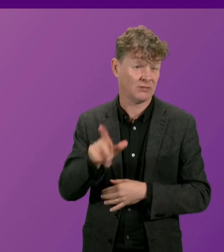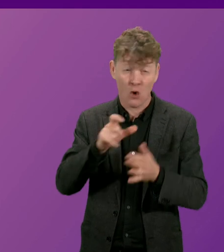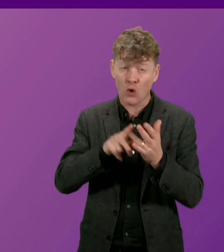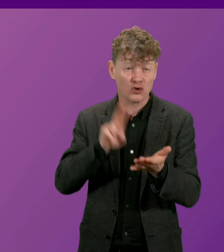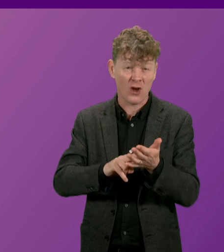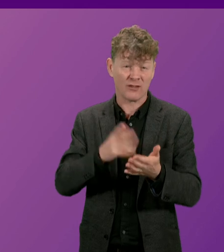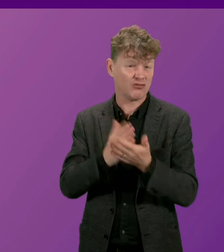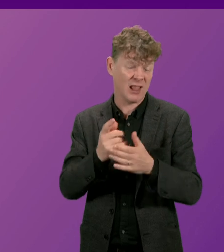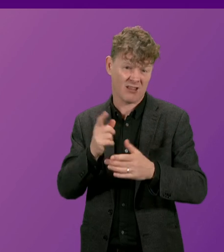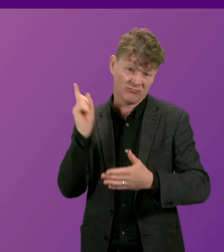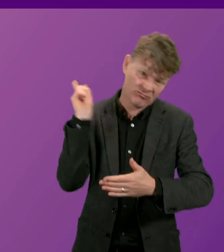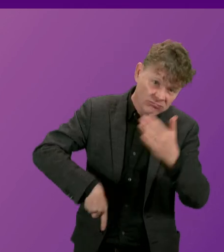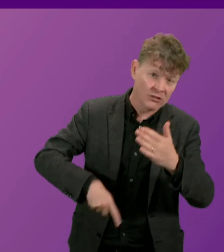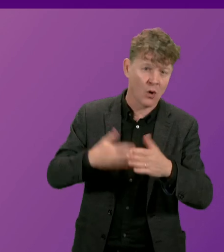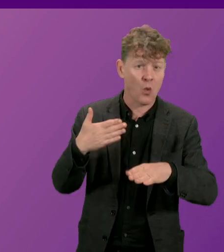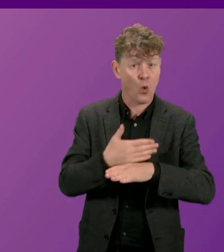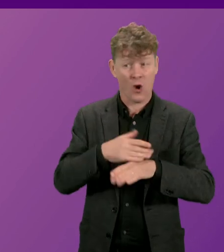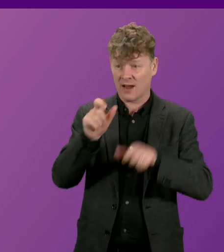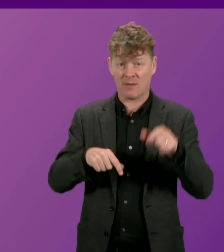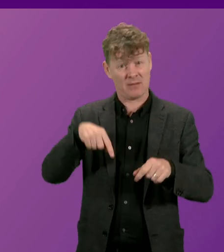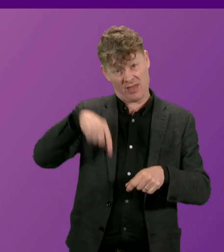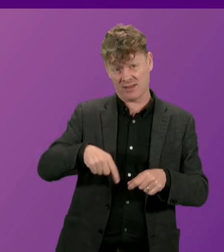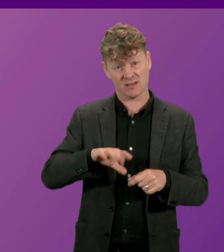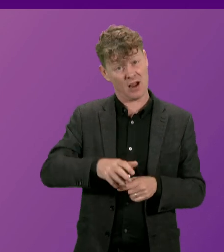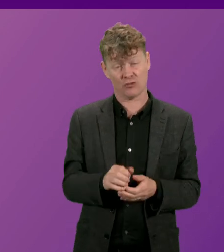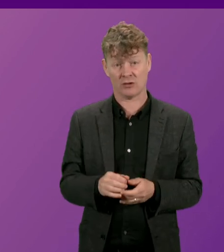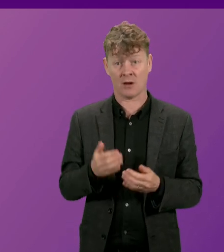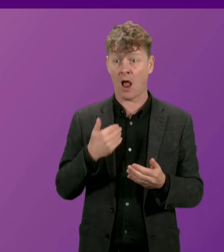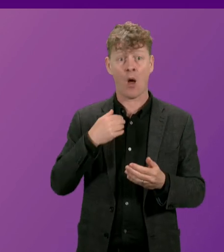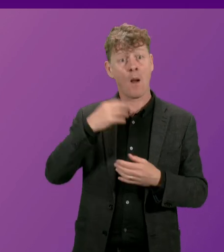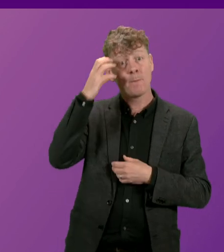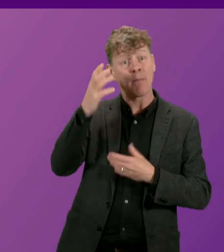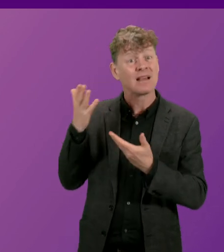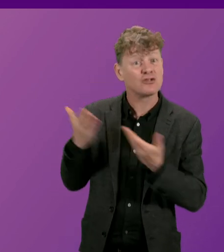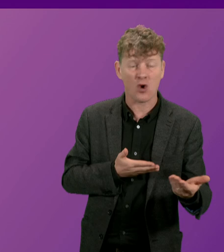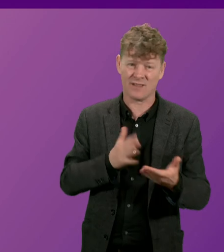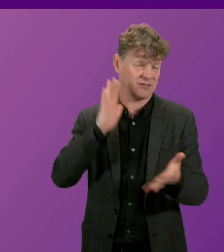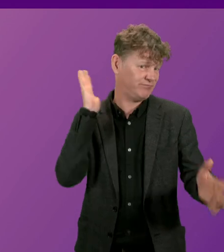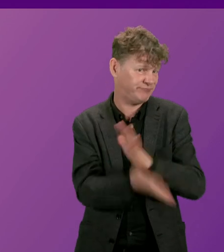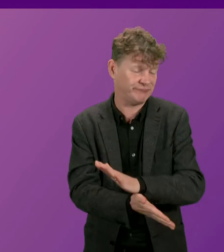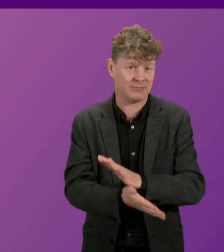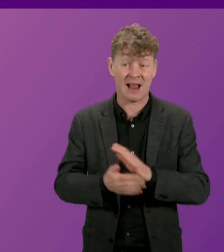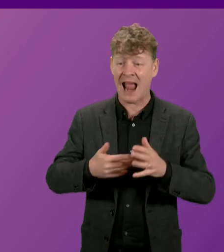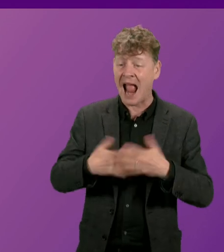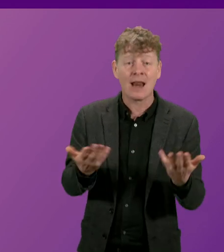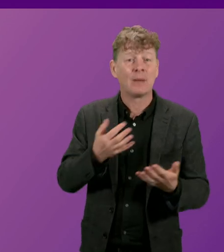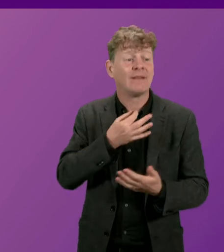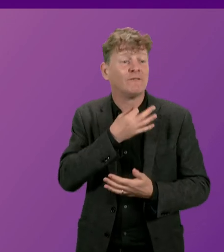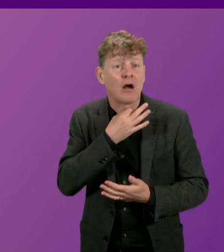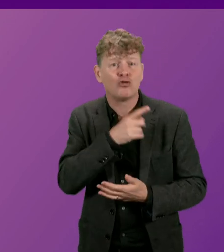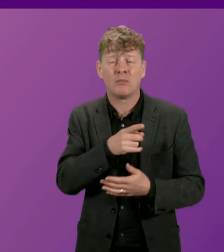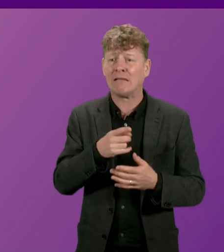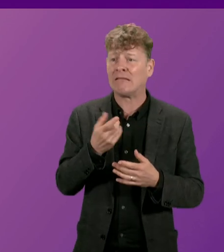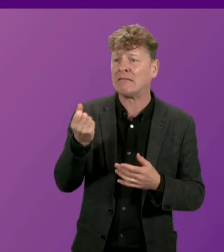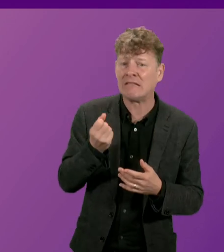working people in this country, on our public services, on those with any vulnerability, on anybody